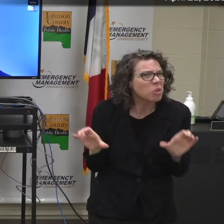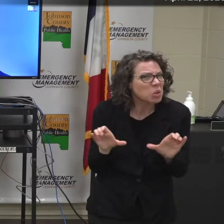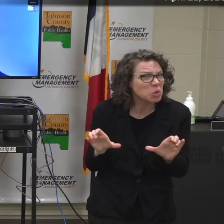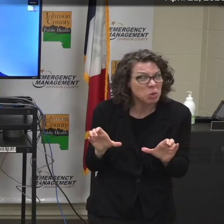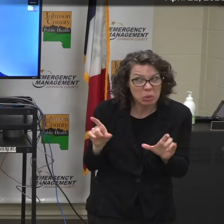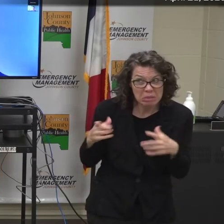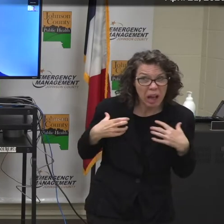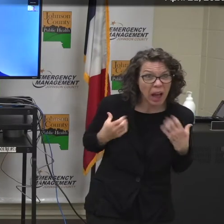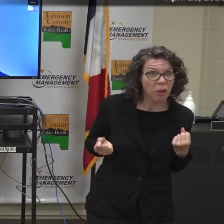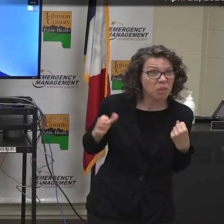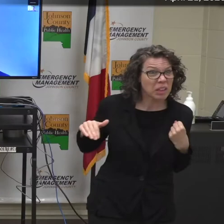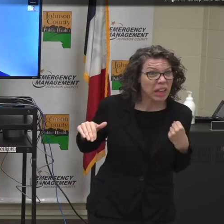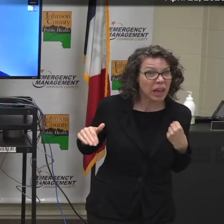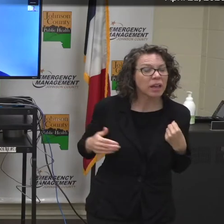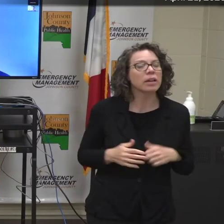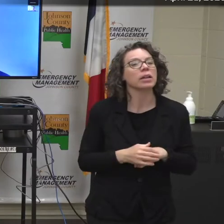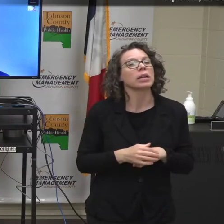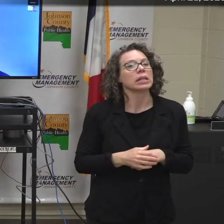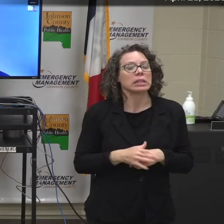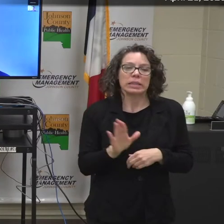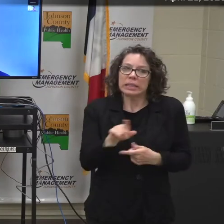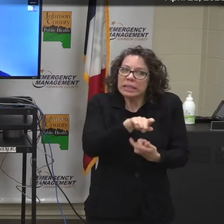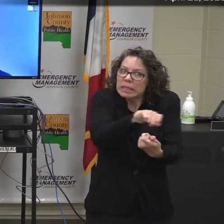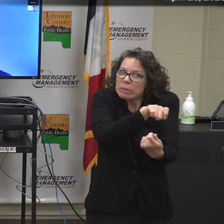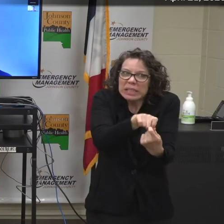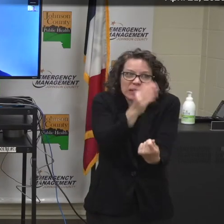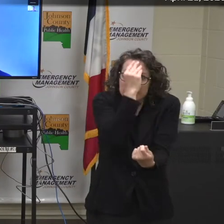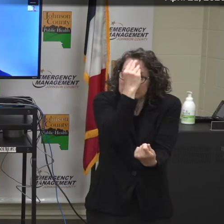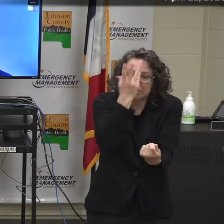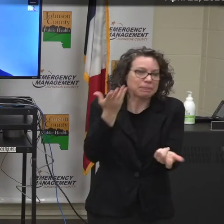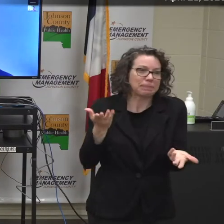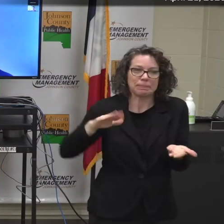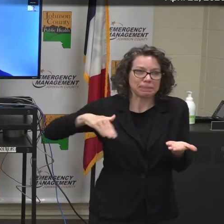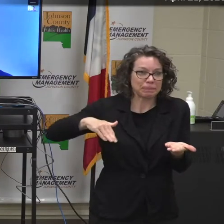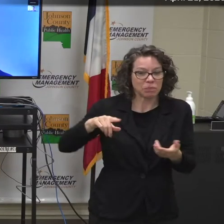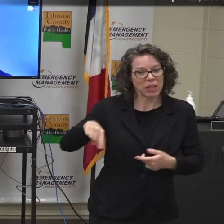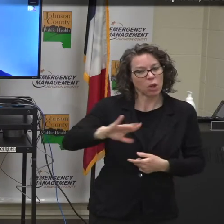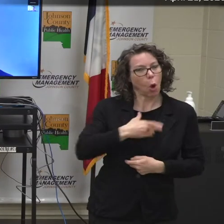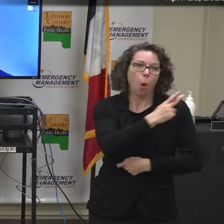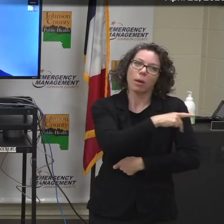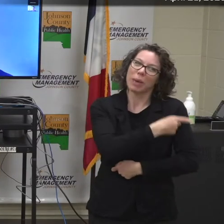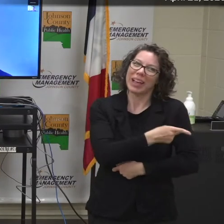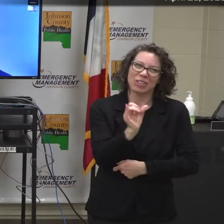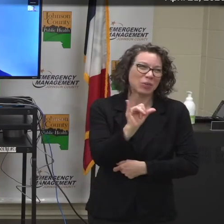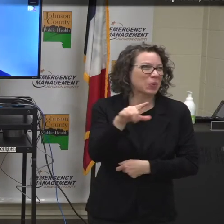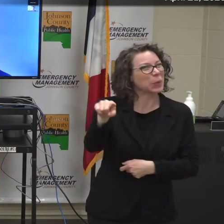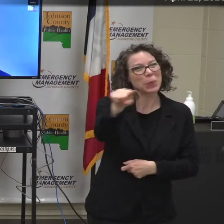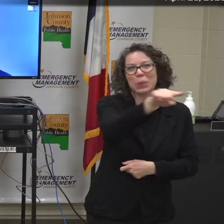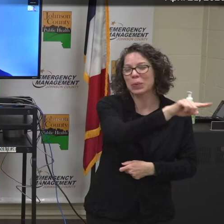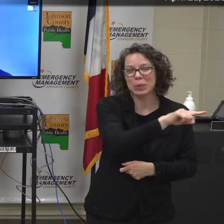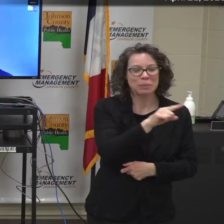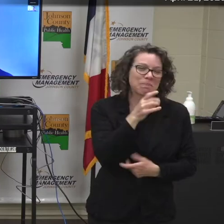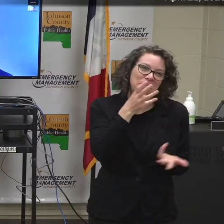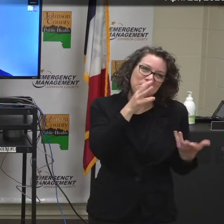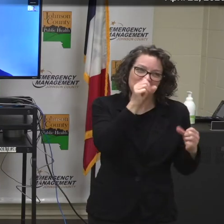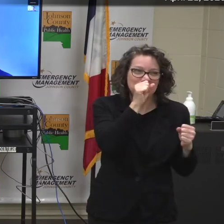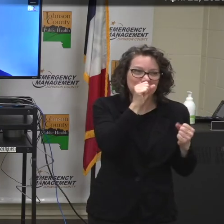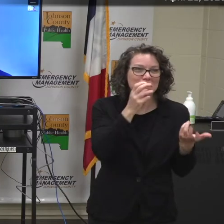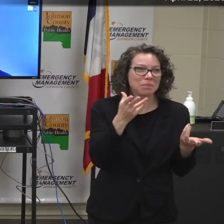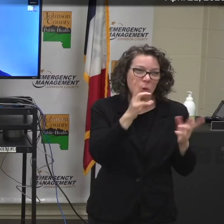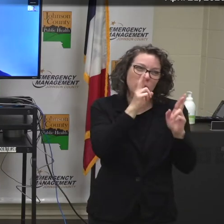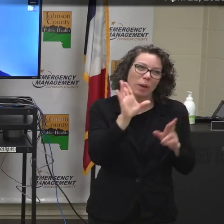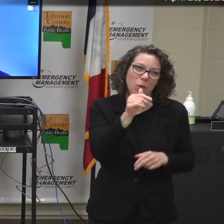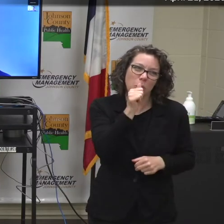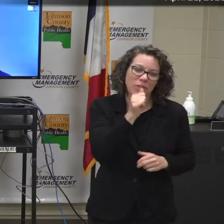I don't have any specific data. Those people are our patients, just like any other patient, and we would